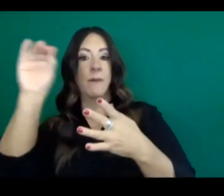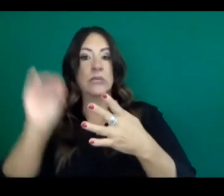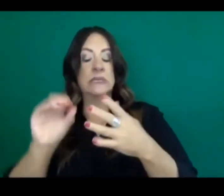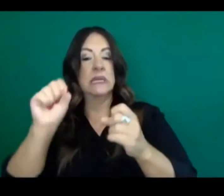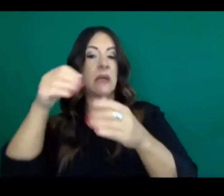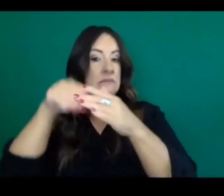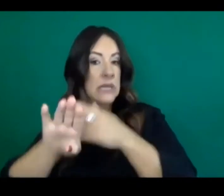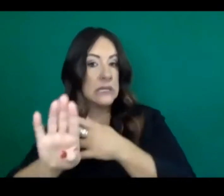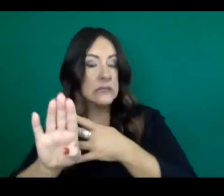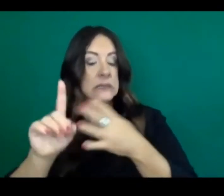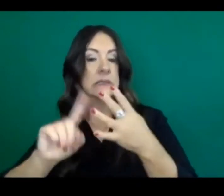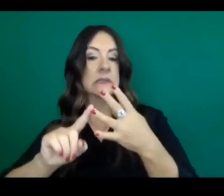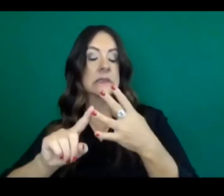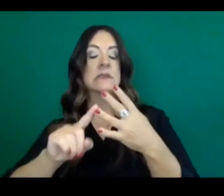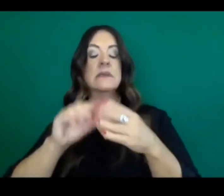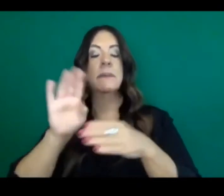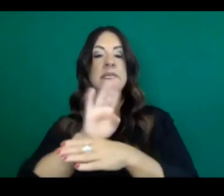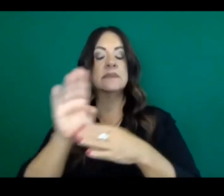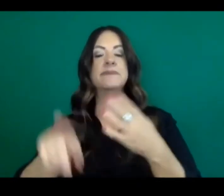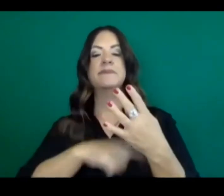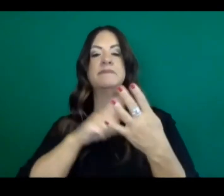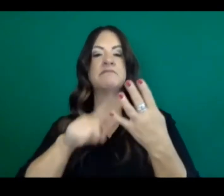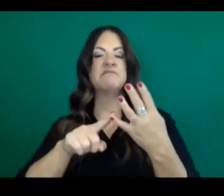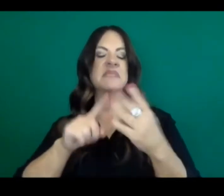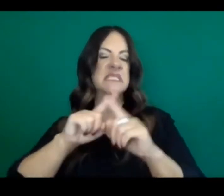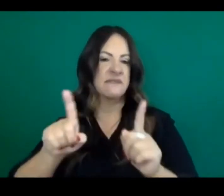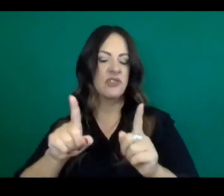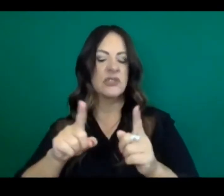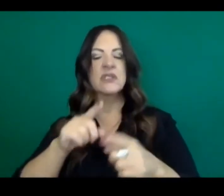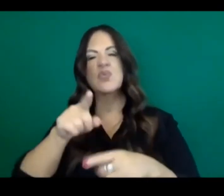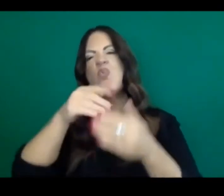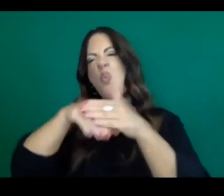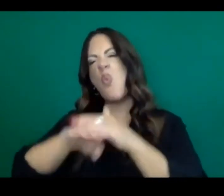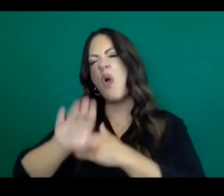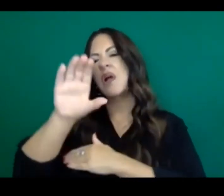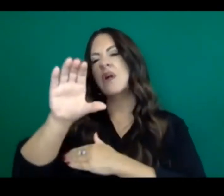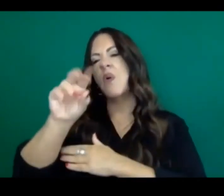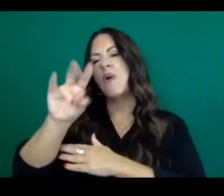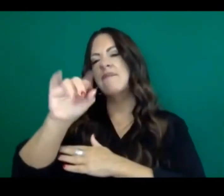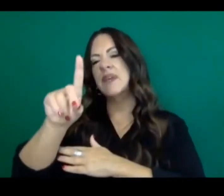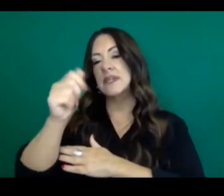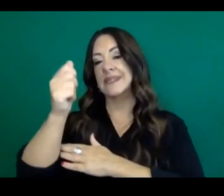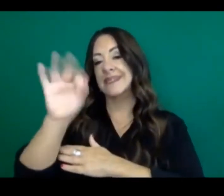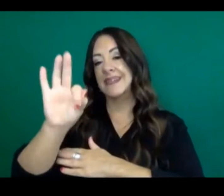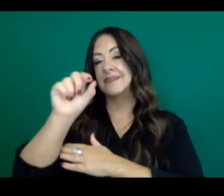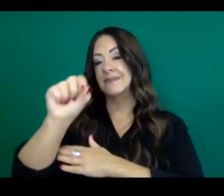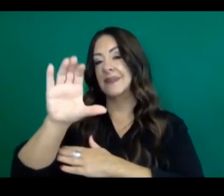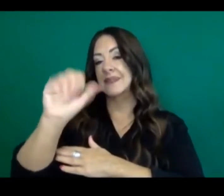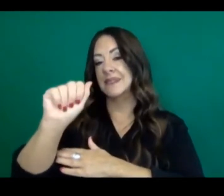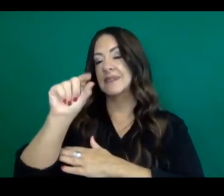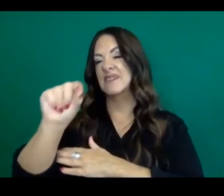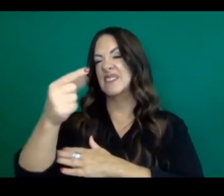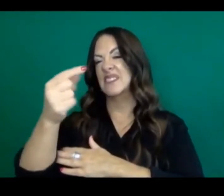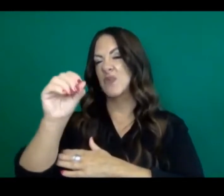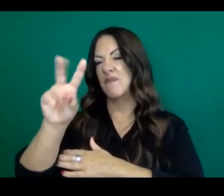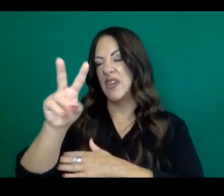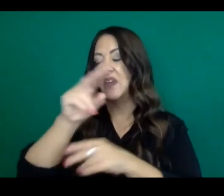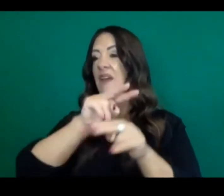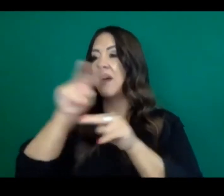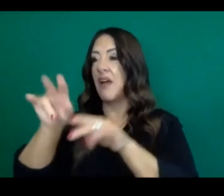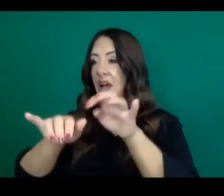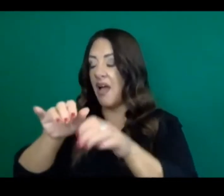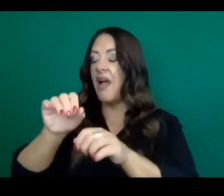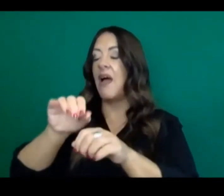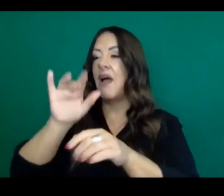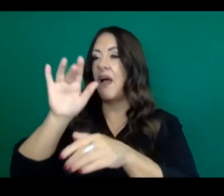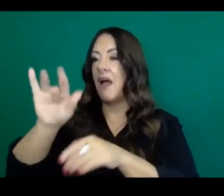is trackable on the covid19.ca.gov website in an easy way to look, not just county by county,